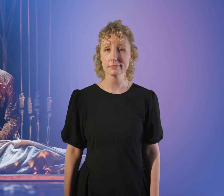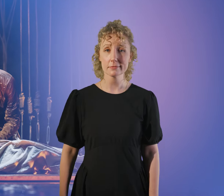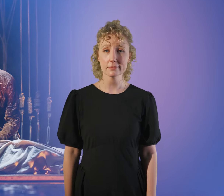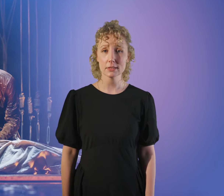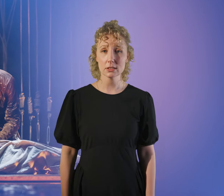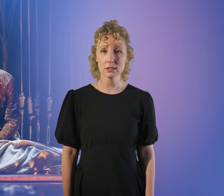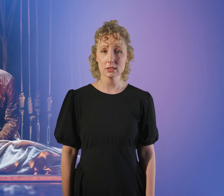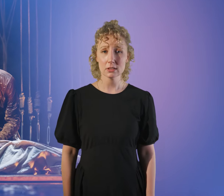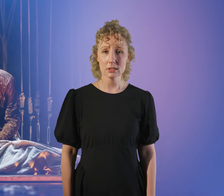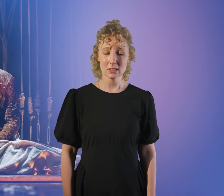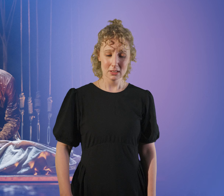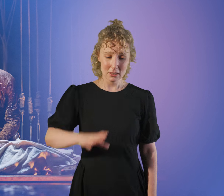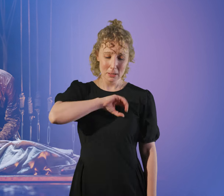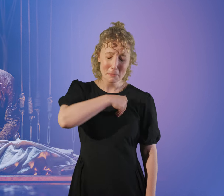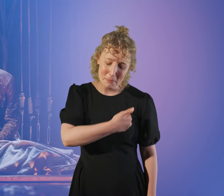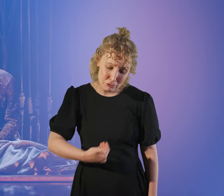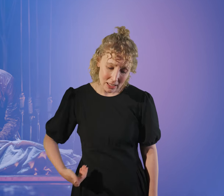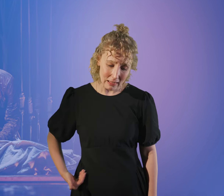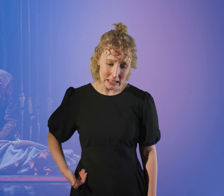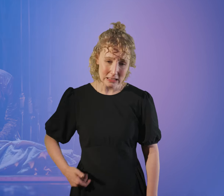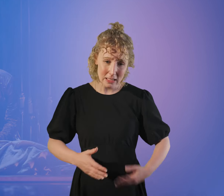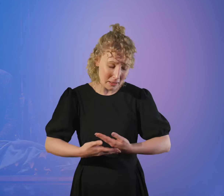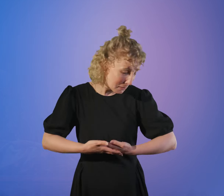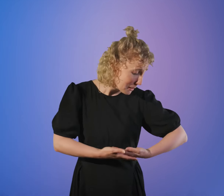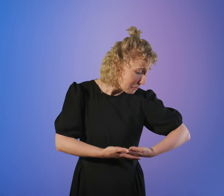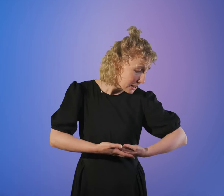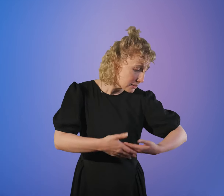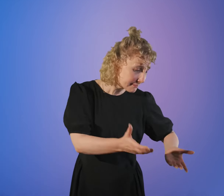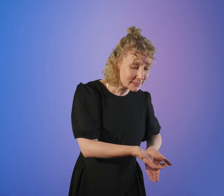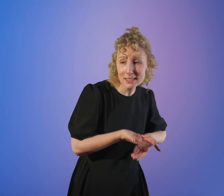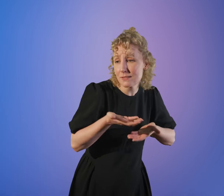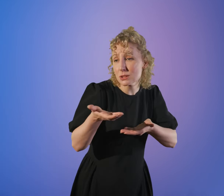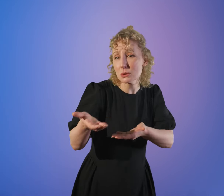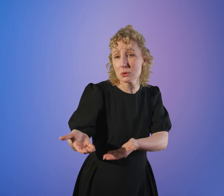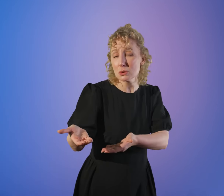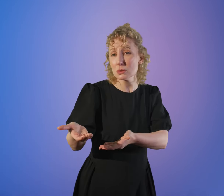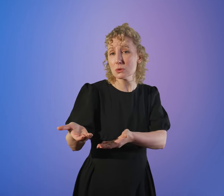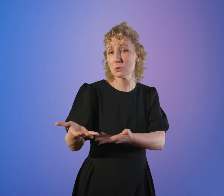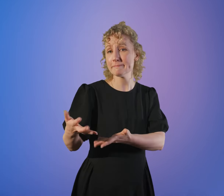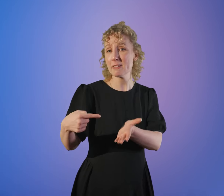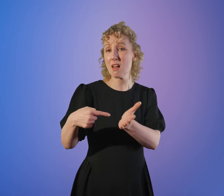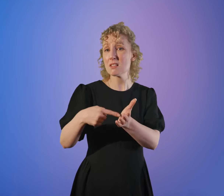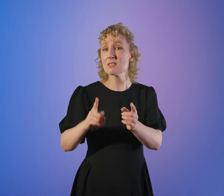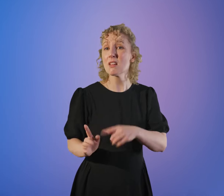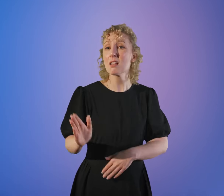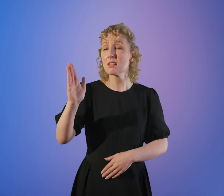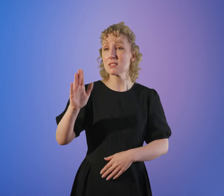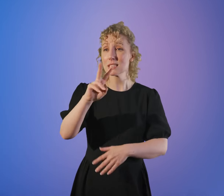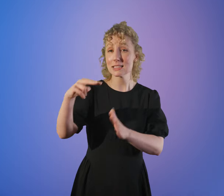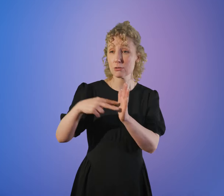Pericles leaves the baby Marina with the governor of Tarsus and his wife before returning alone to Tyre.